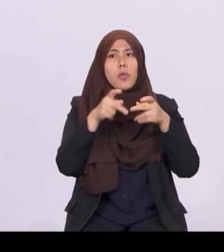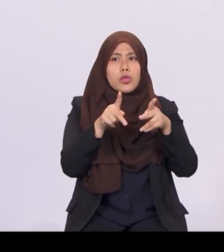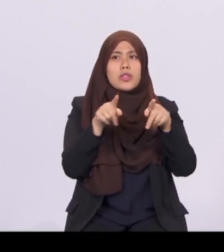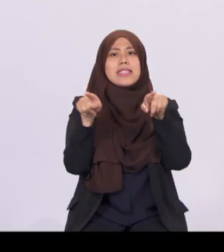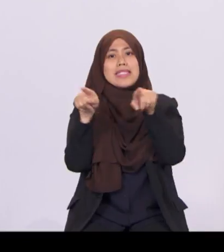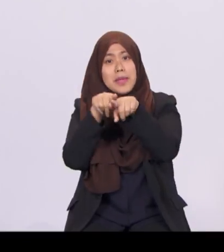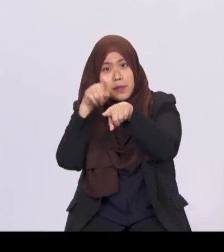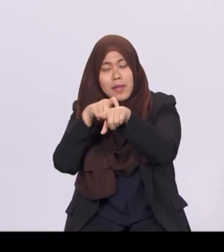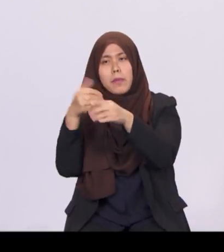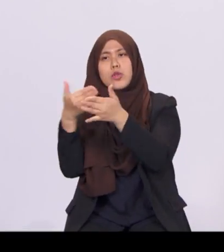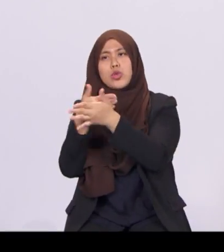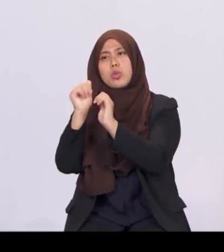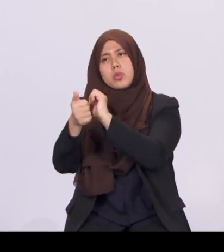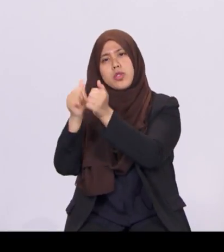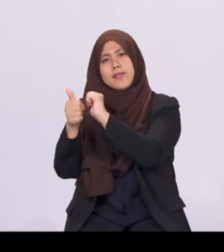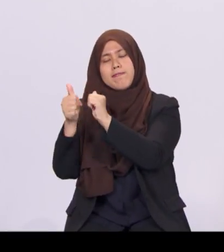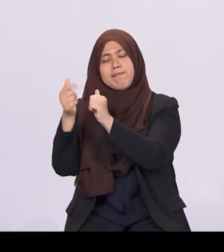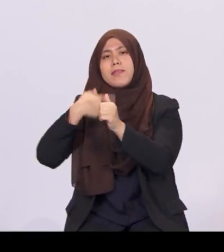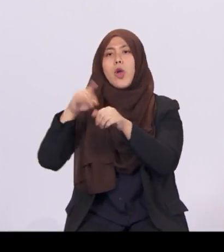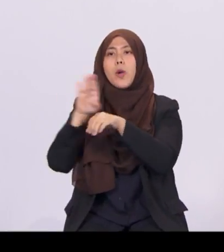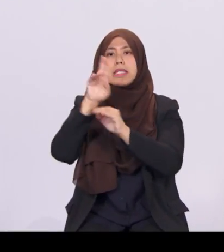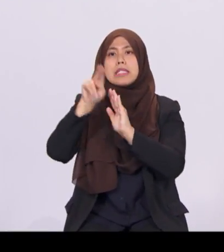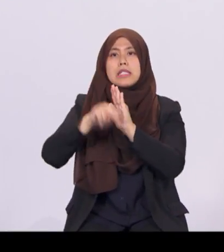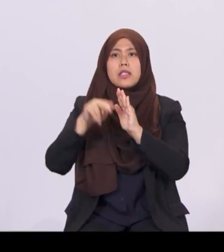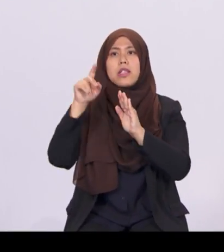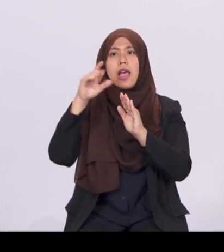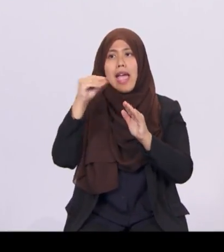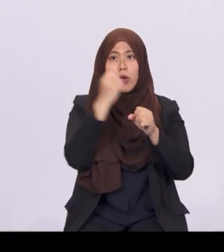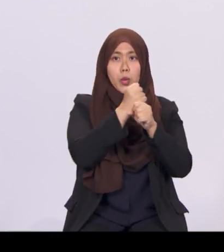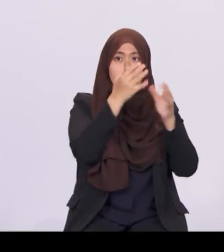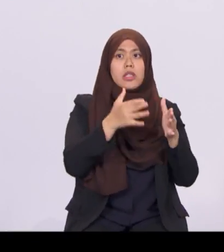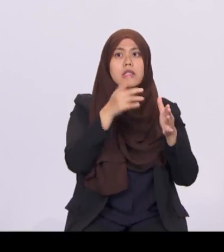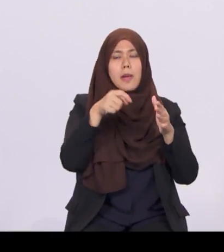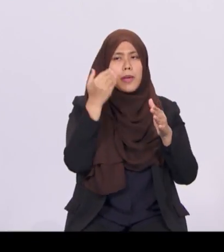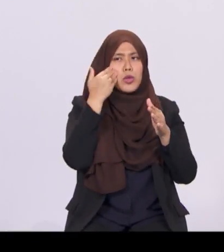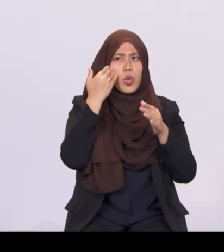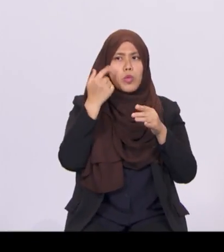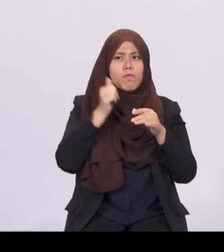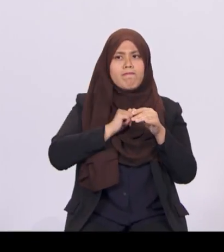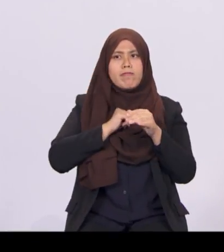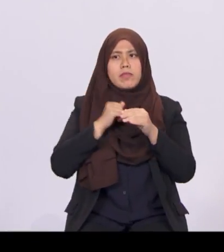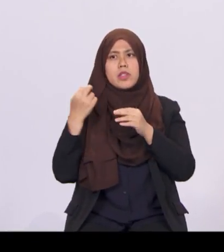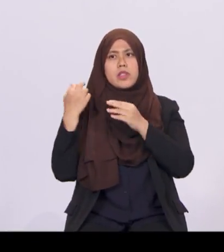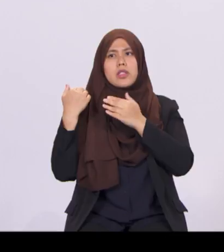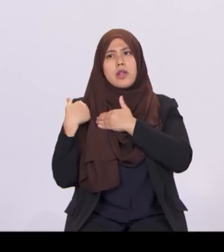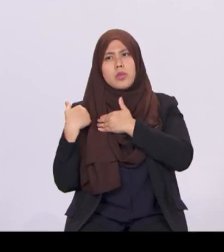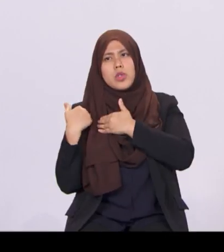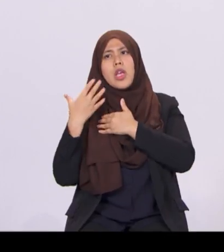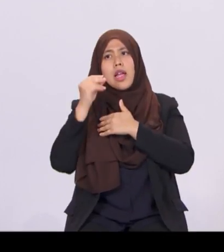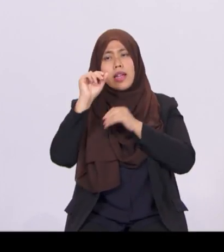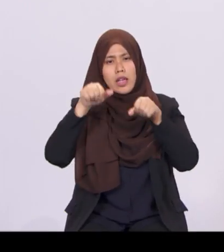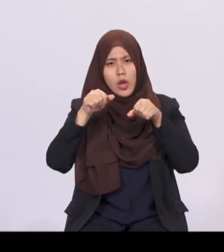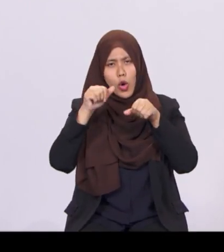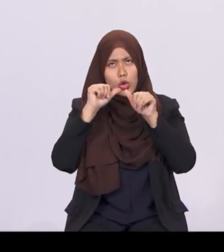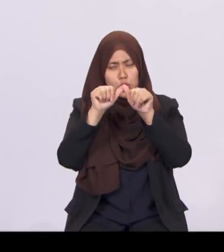and workers must differentiate themselves and continue to venture abroad. And with an ageing population,